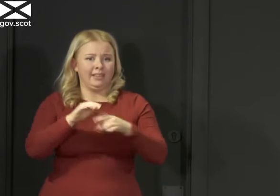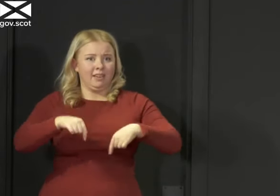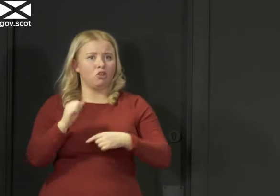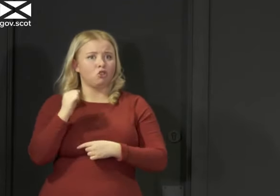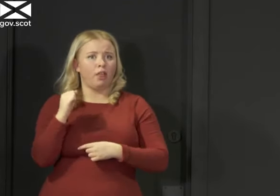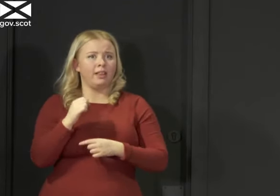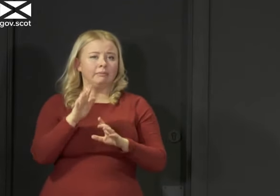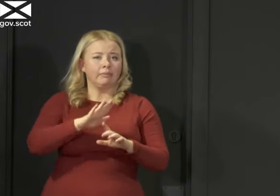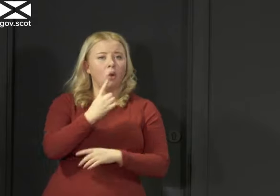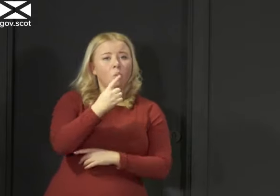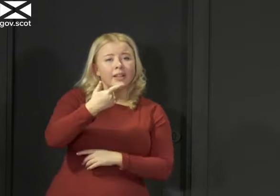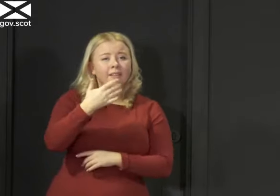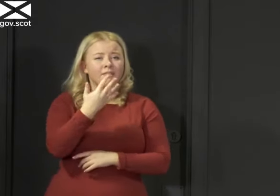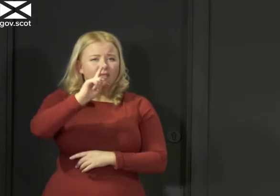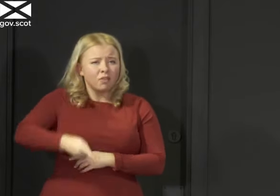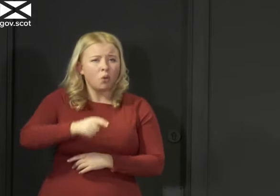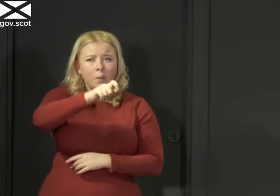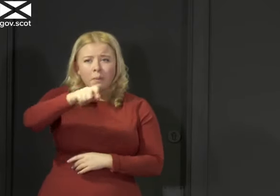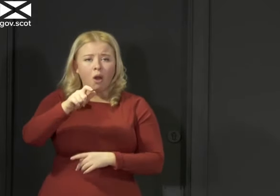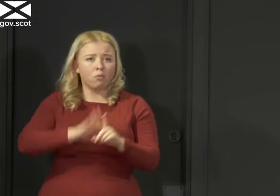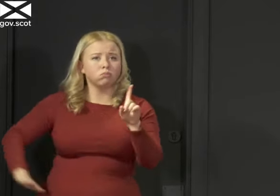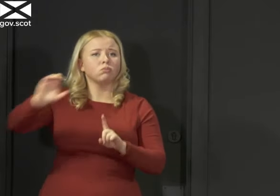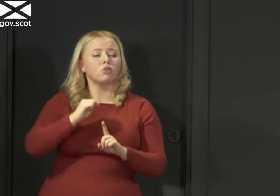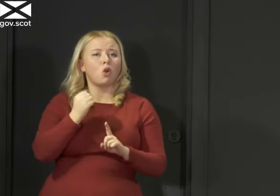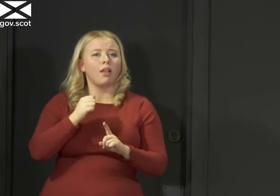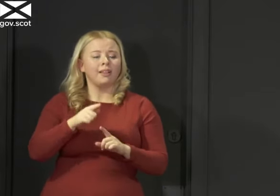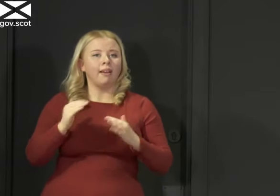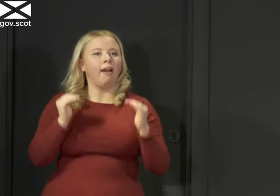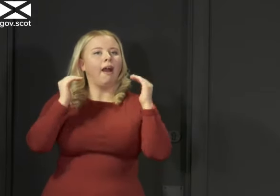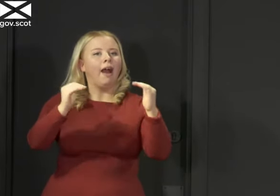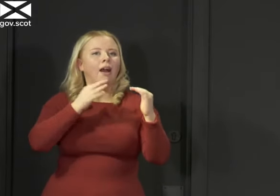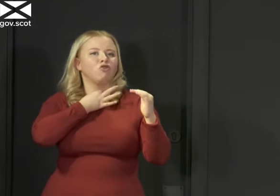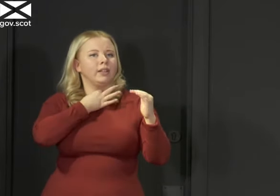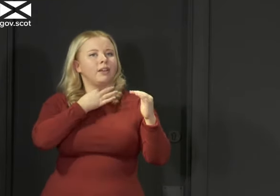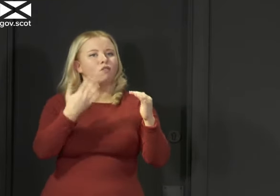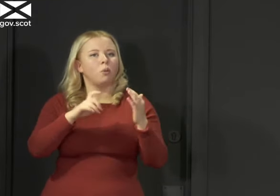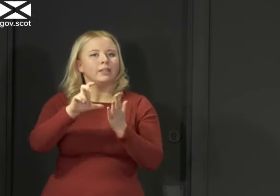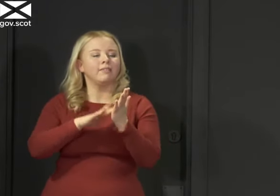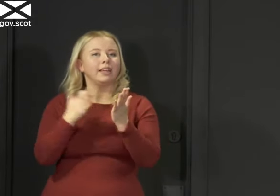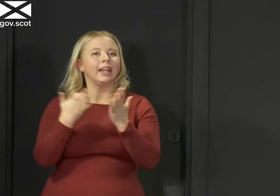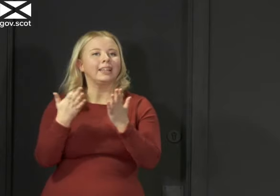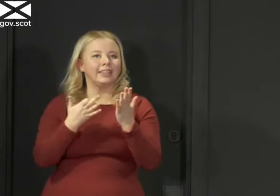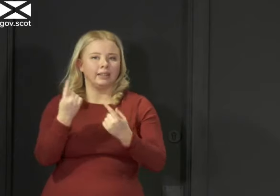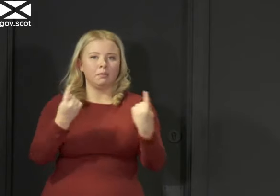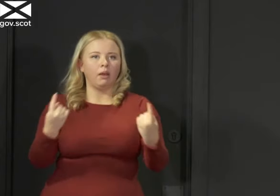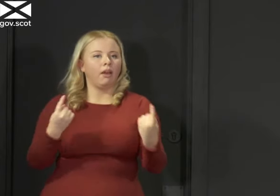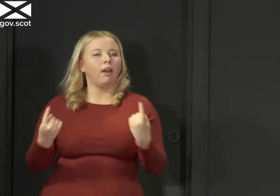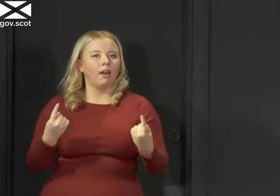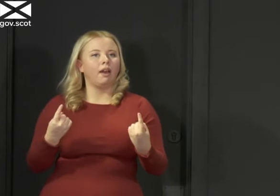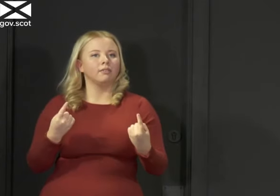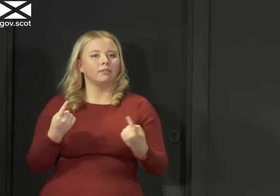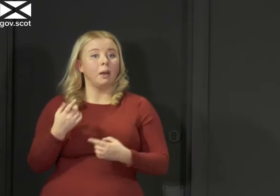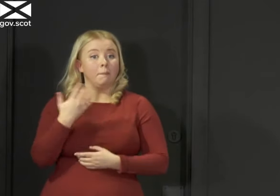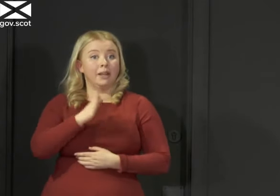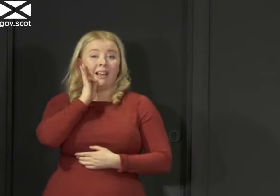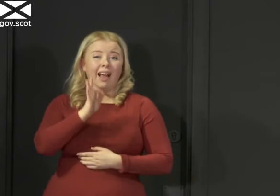175,000 people who are at the highest clinical risk from COVID-19 and who have therefore been asked to